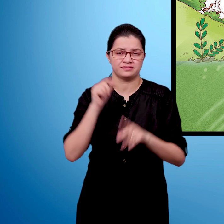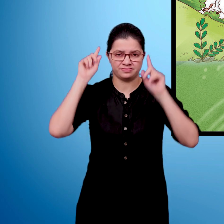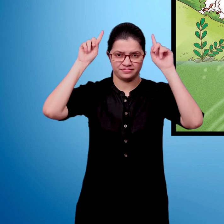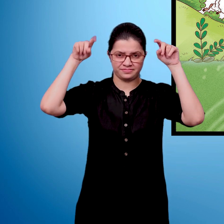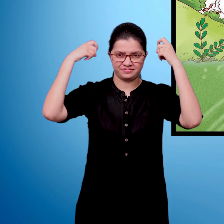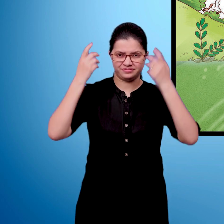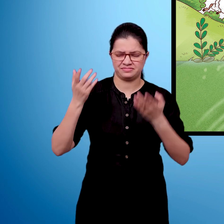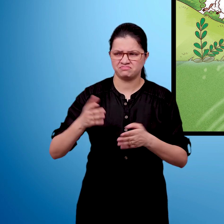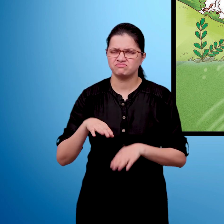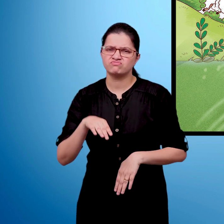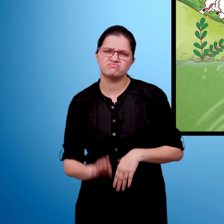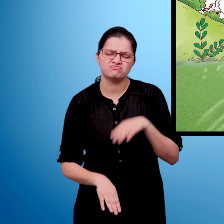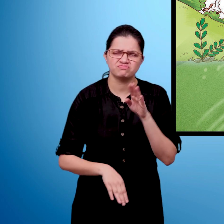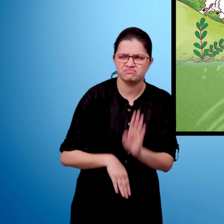The wolf saw the lamb